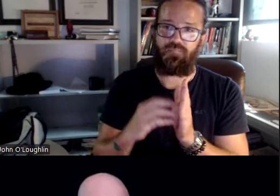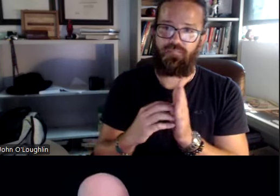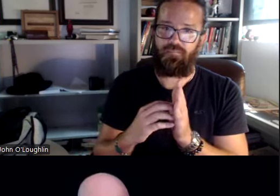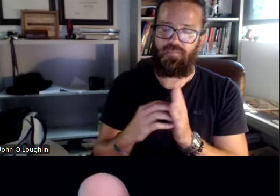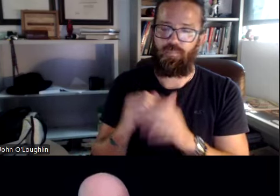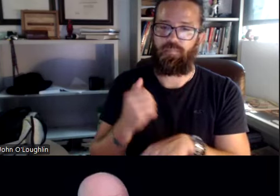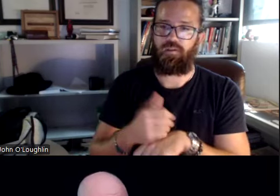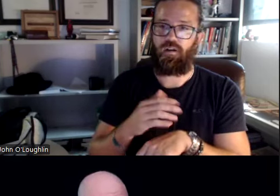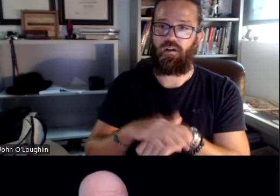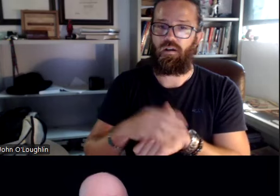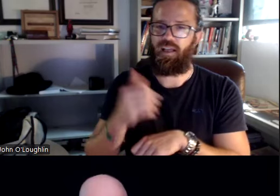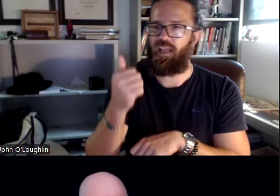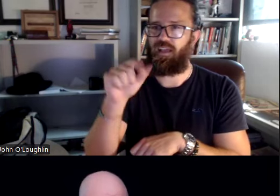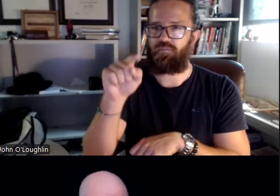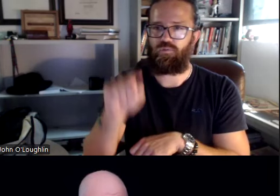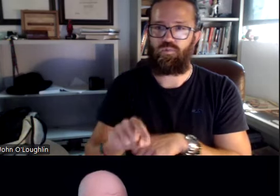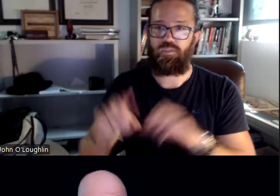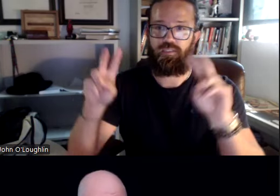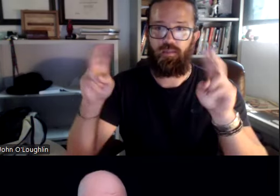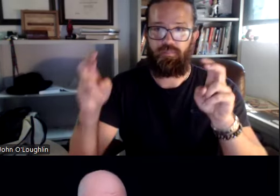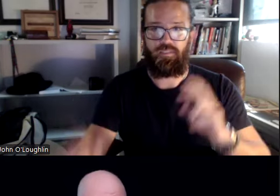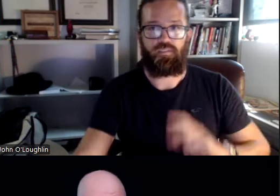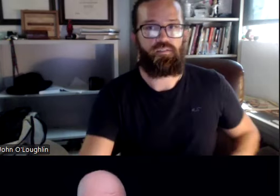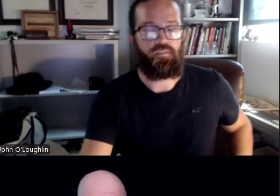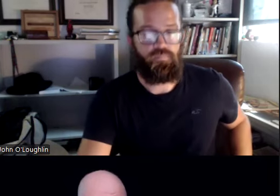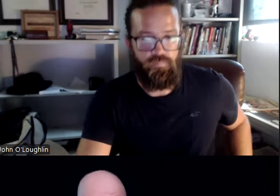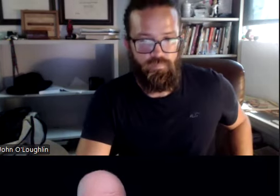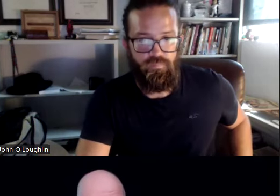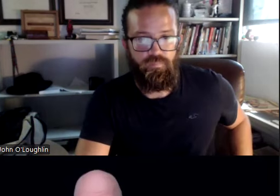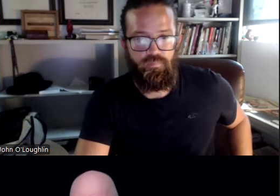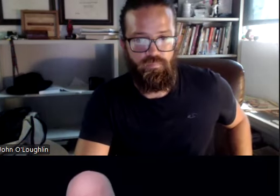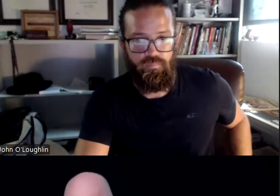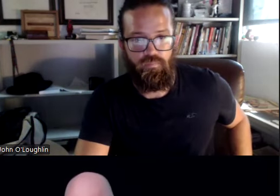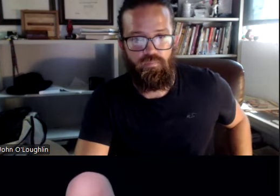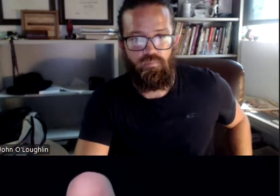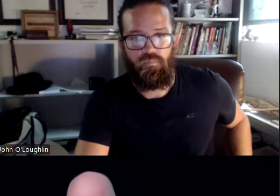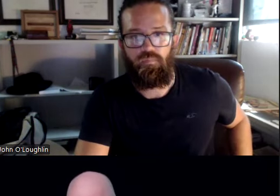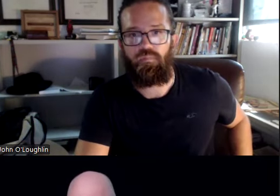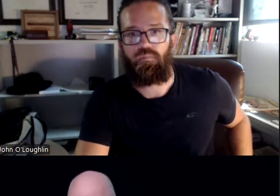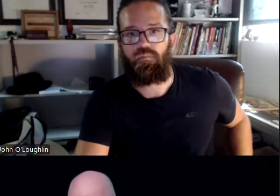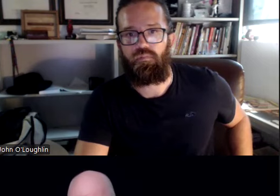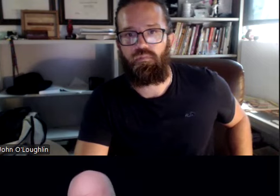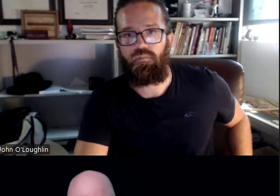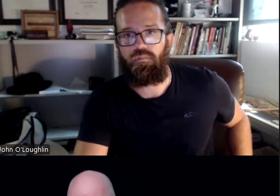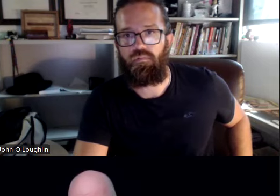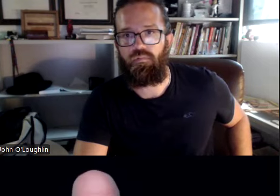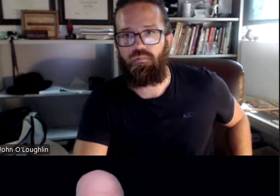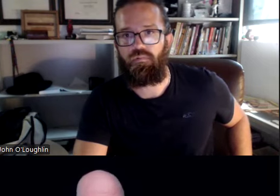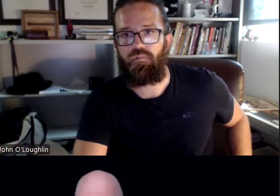And have at least three paragraphs based on the topic that you'll be doing.